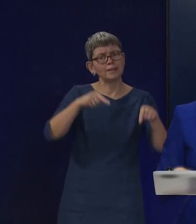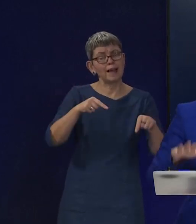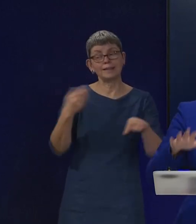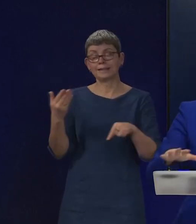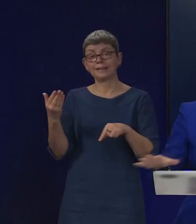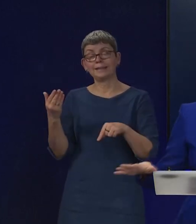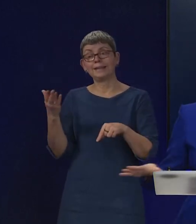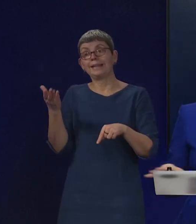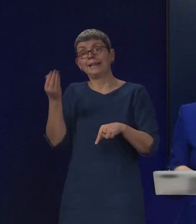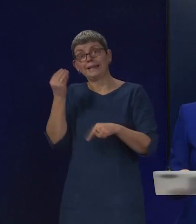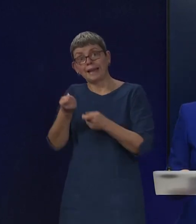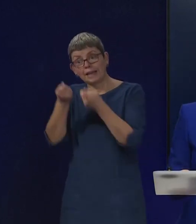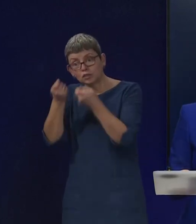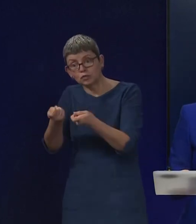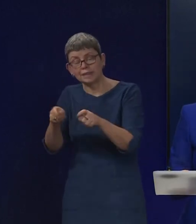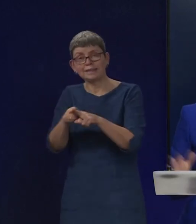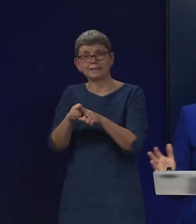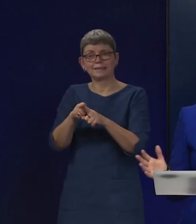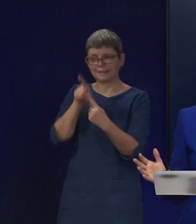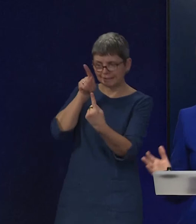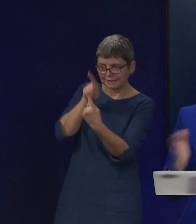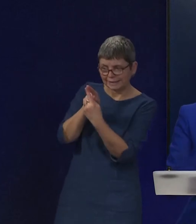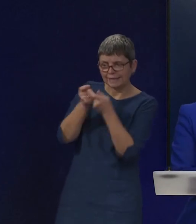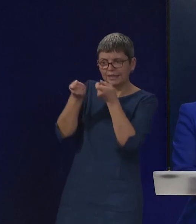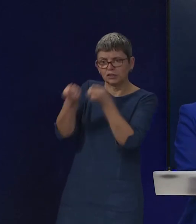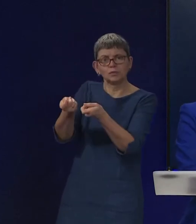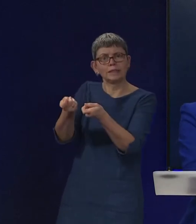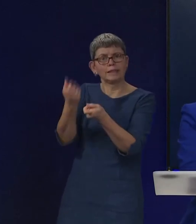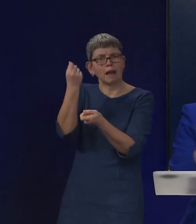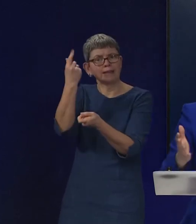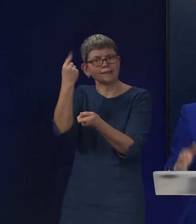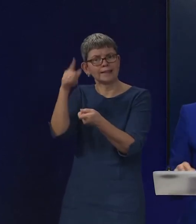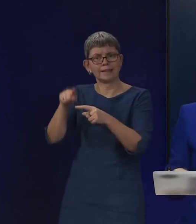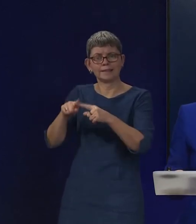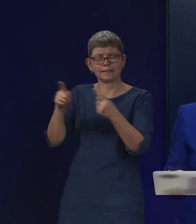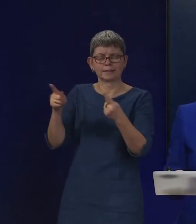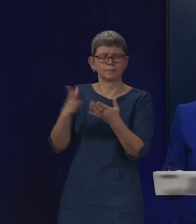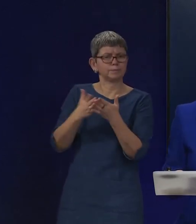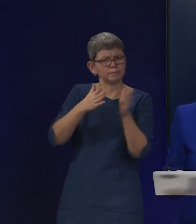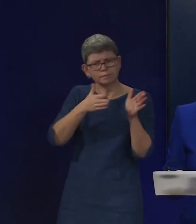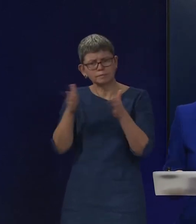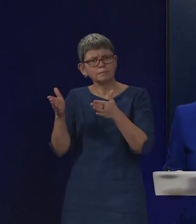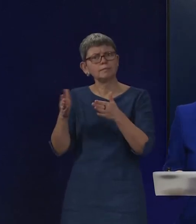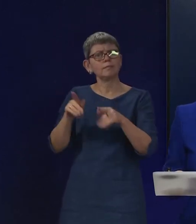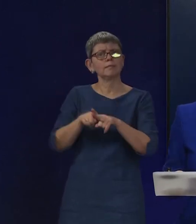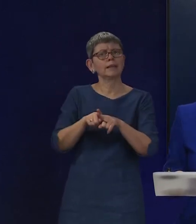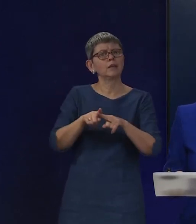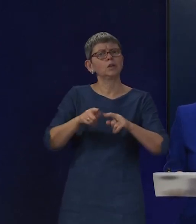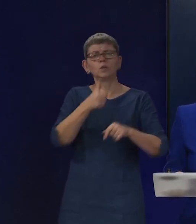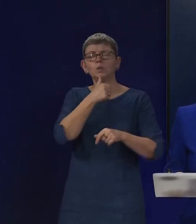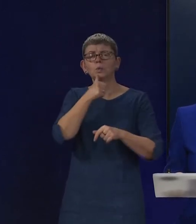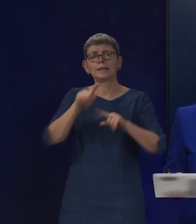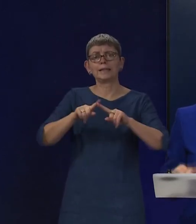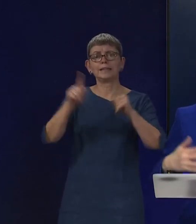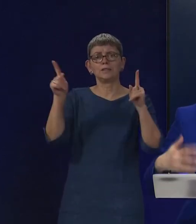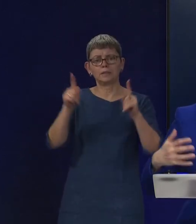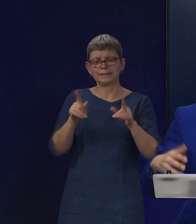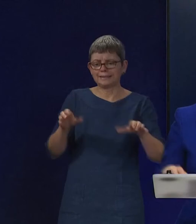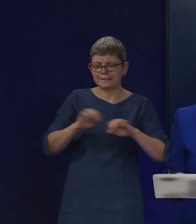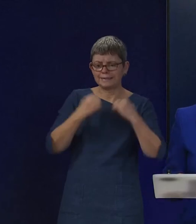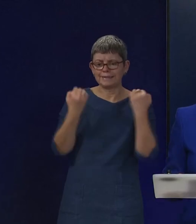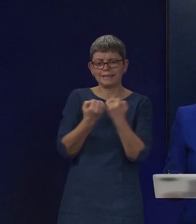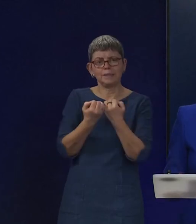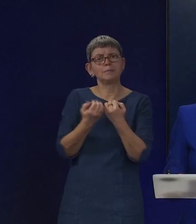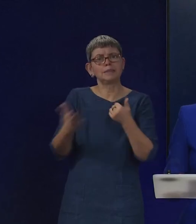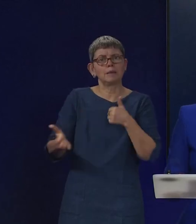hear and treat initiatives, hospital at home that I've spoken about, the shift to primary care, multidisciplinary teams in primary care settings, all